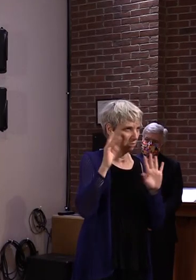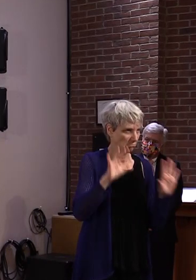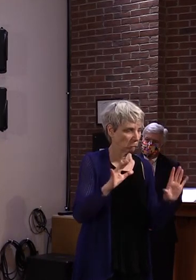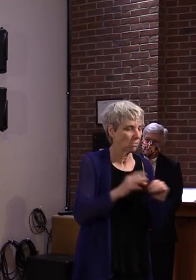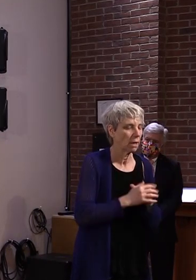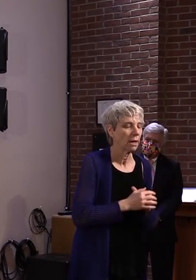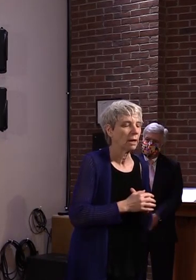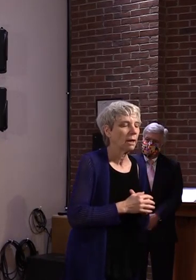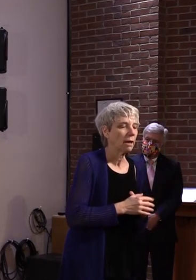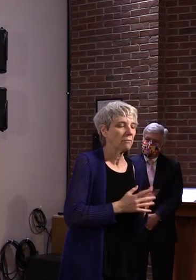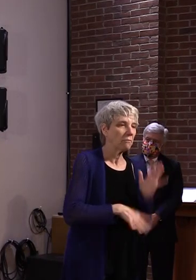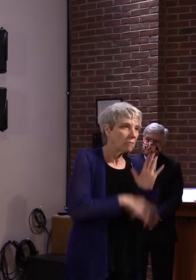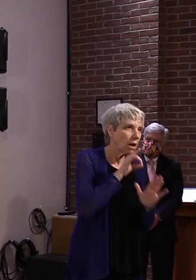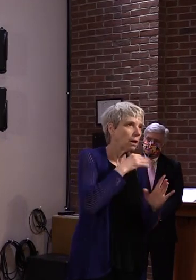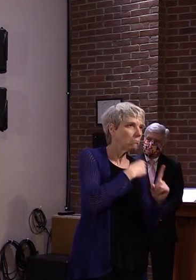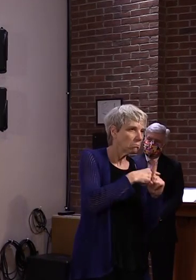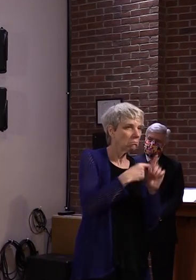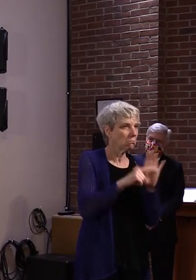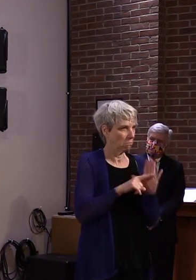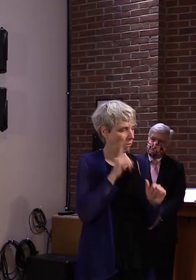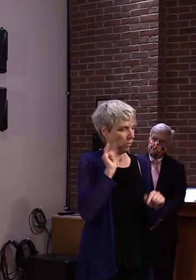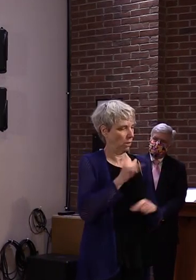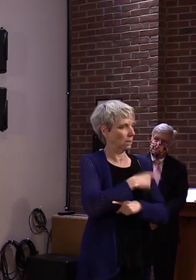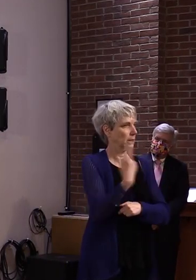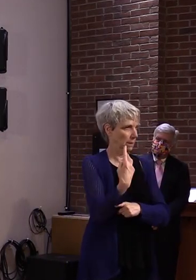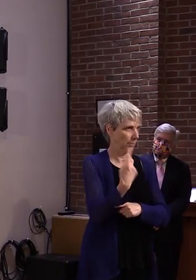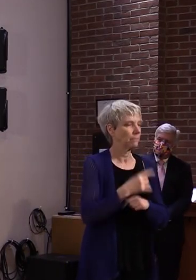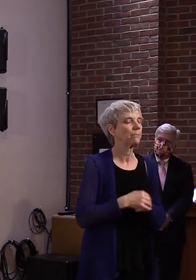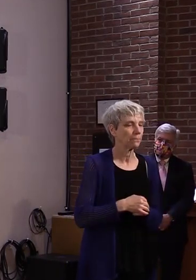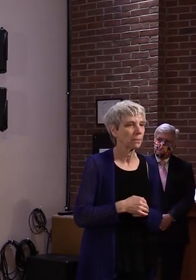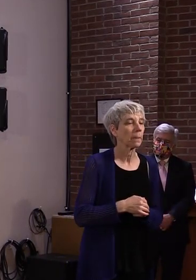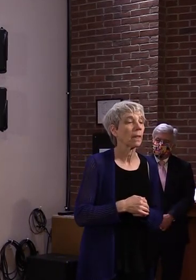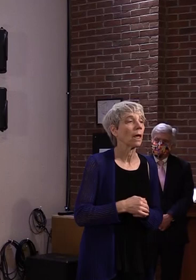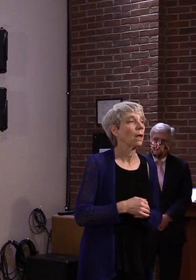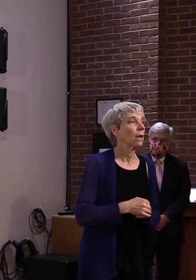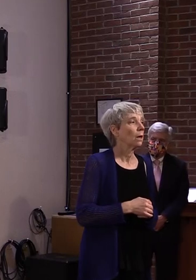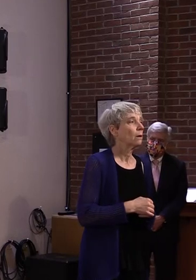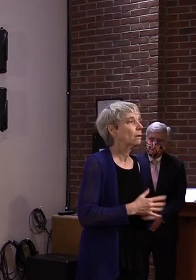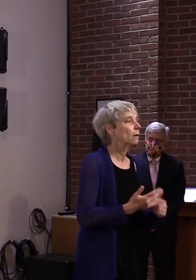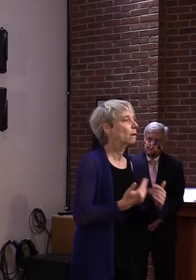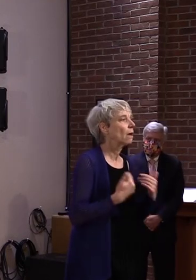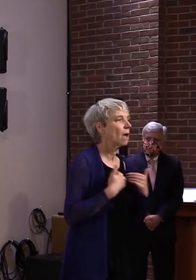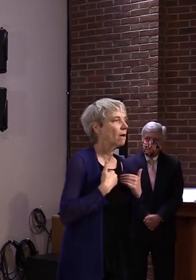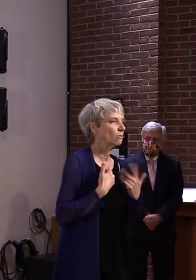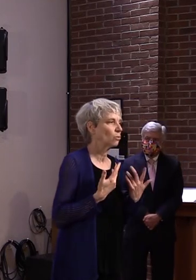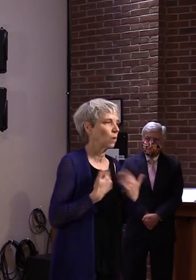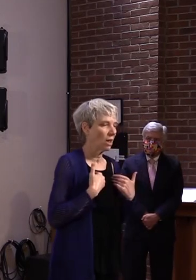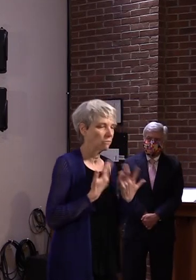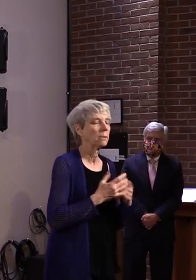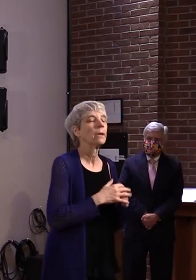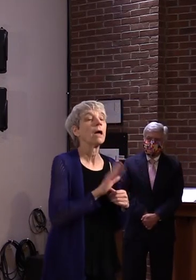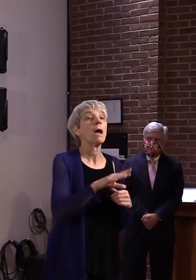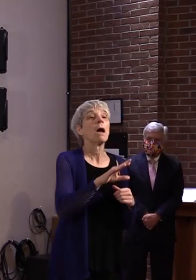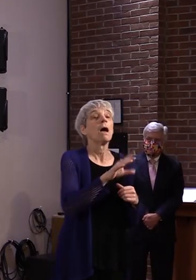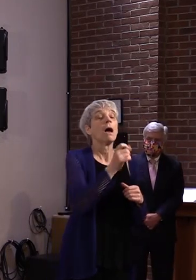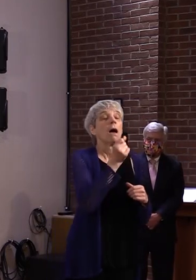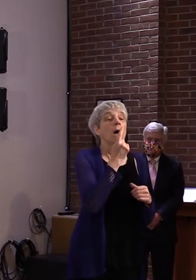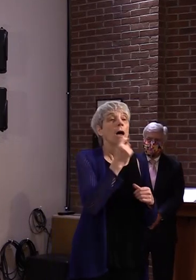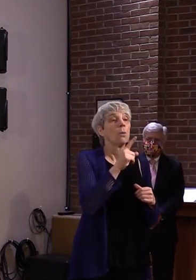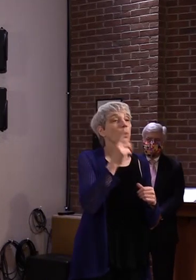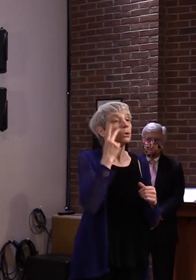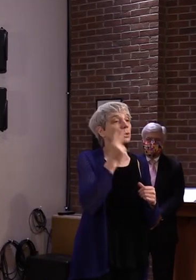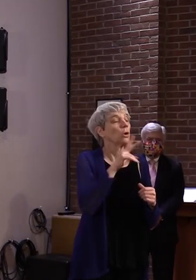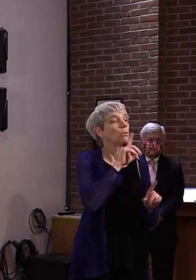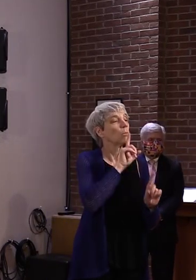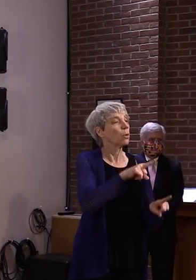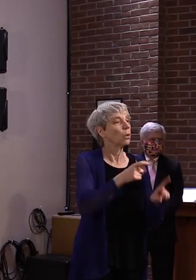they are tested. We were heartened to see a report from NPR and Harvard Research